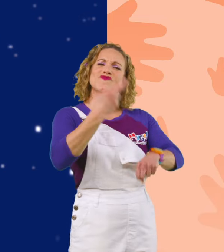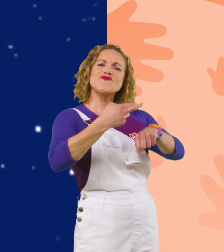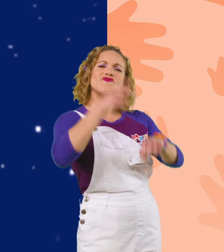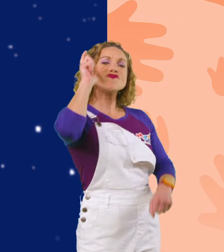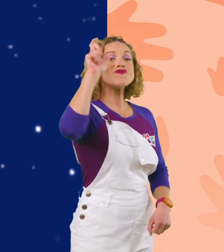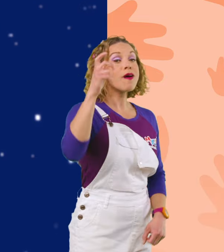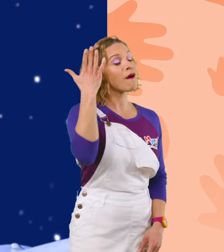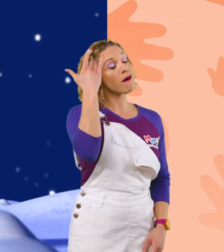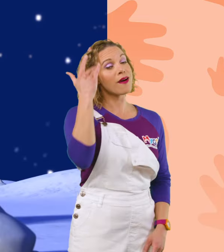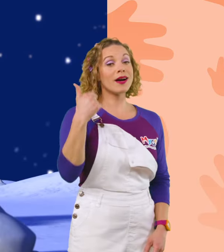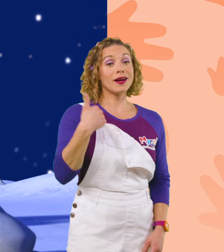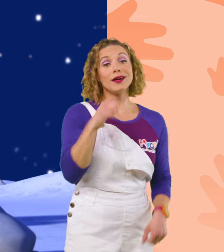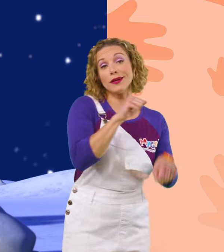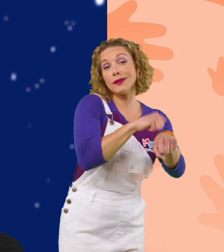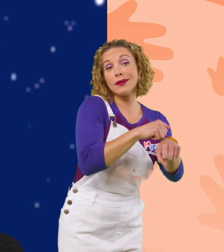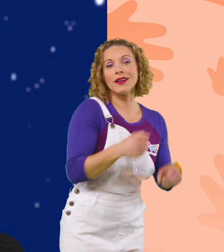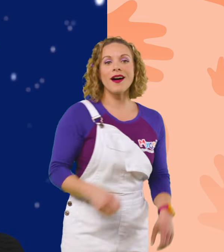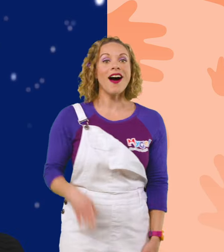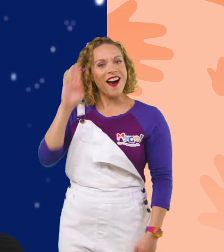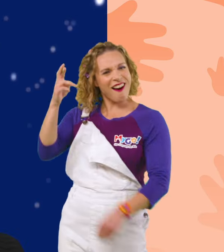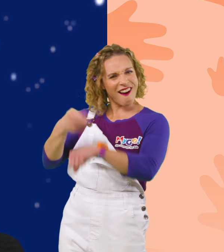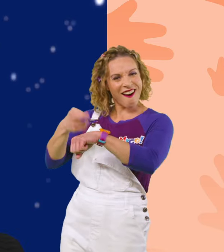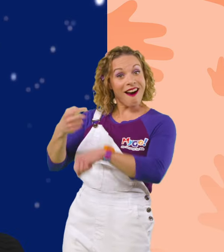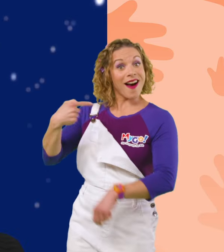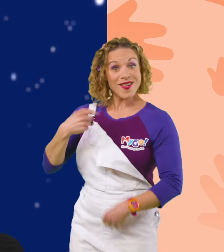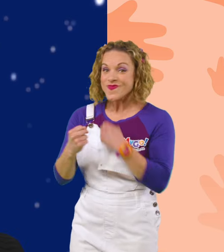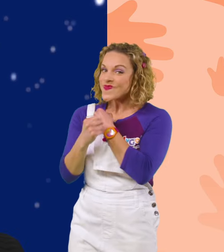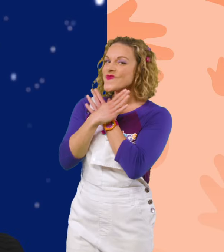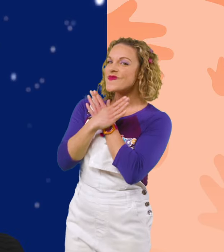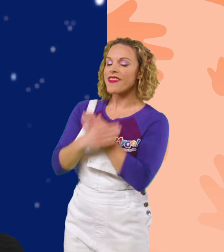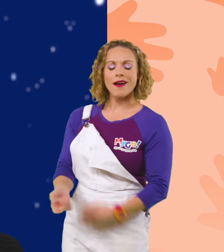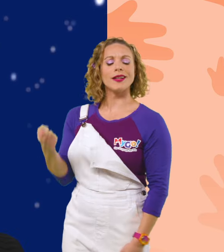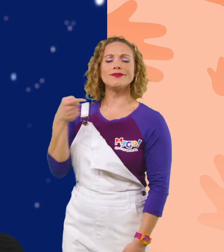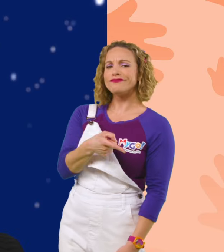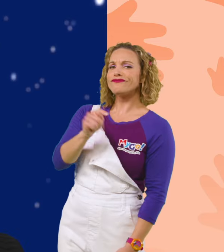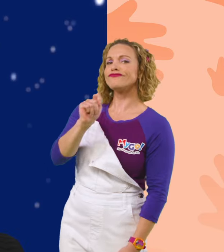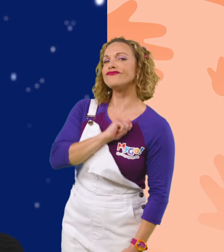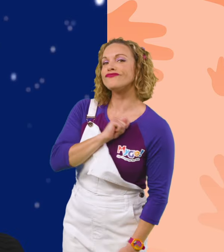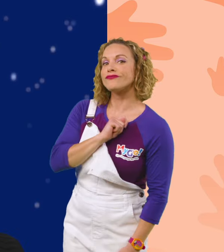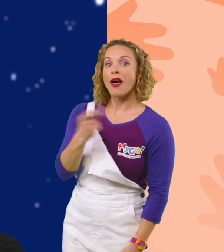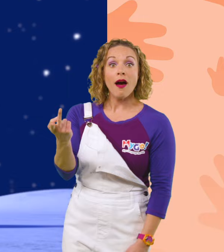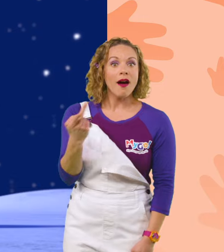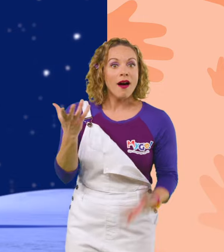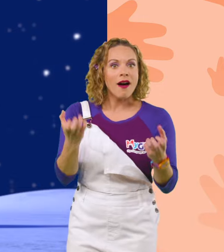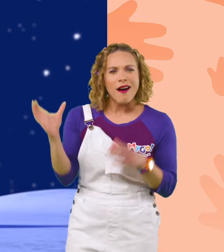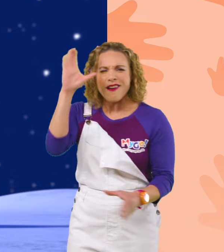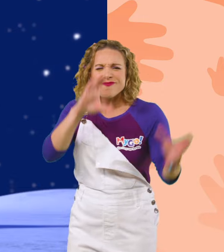Rock, because I'm a rock. Hey, Rocky, it's me, Blippi, and this is Tabs. We're here to